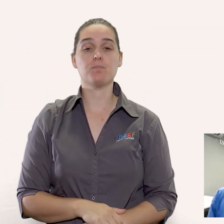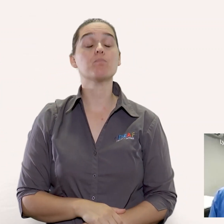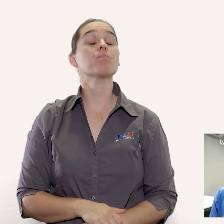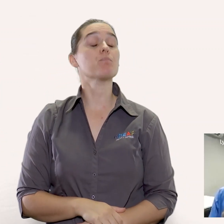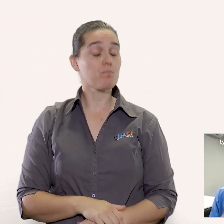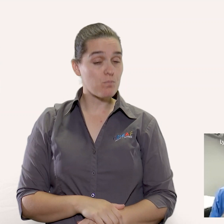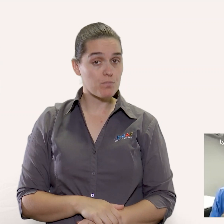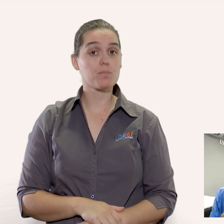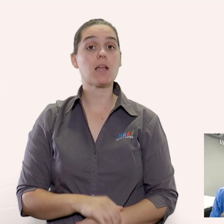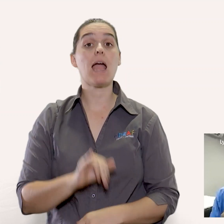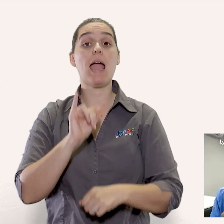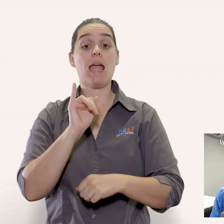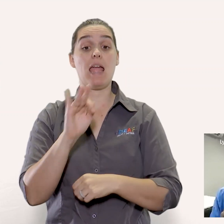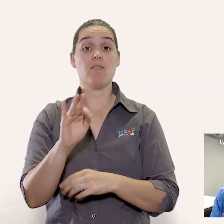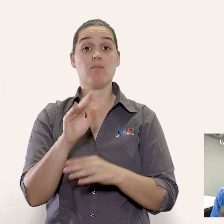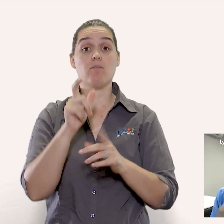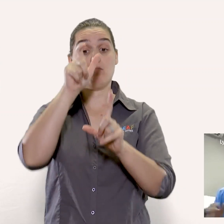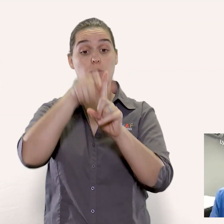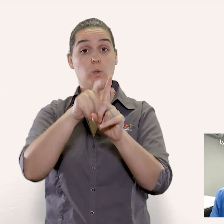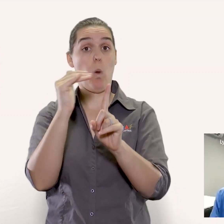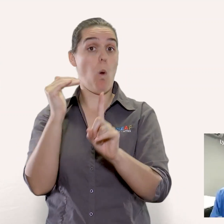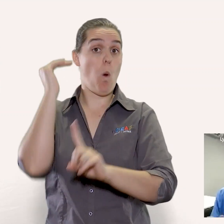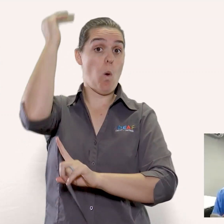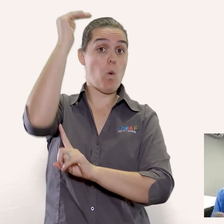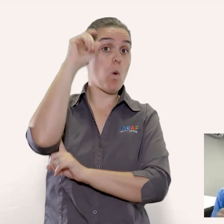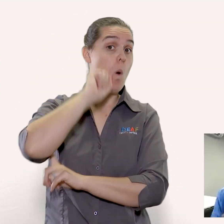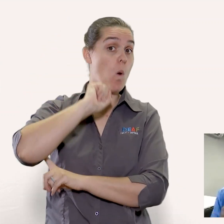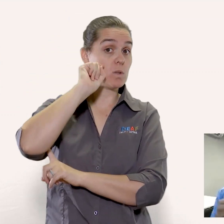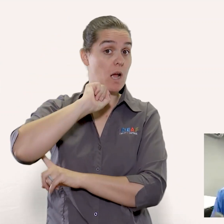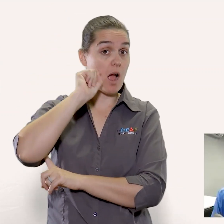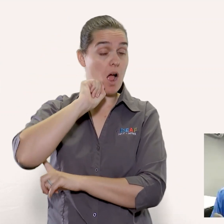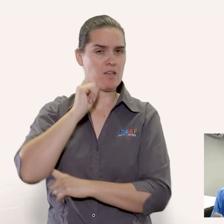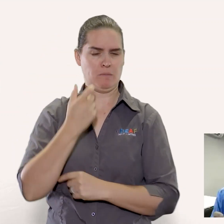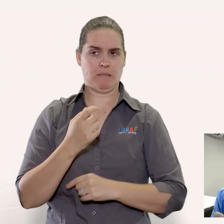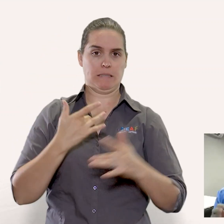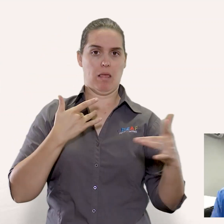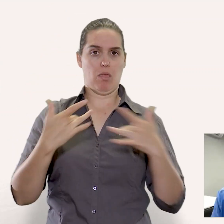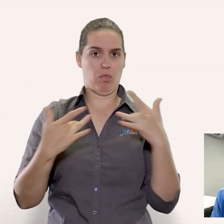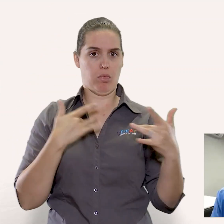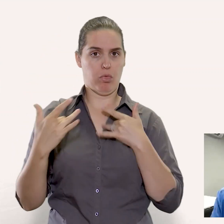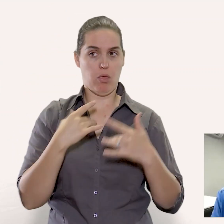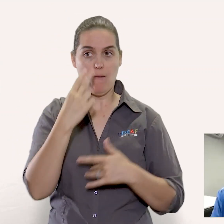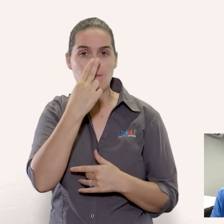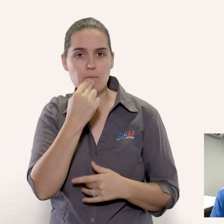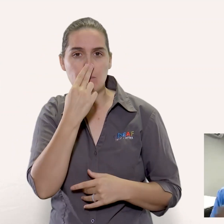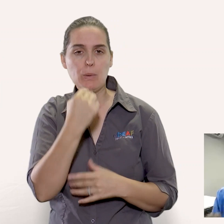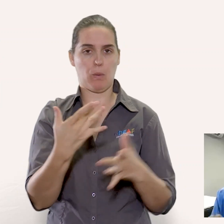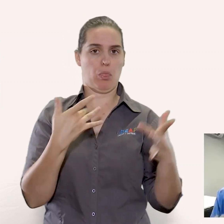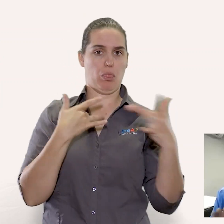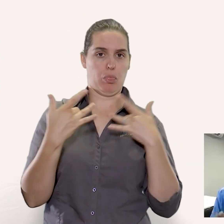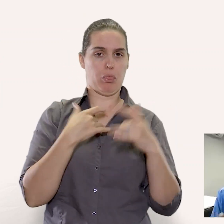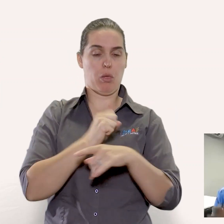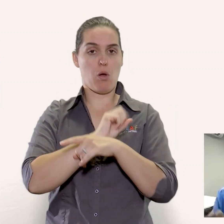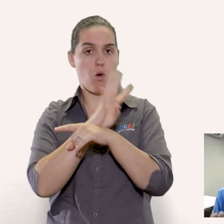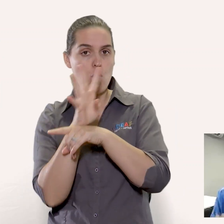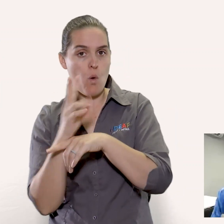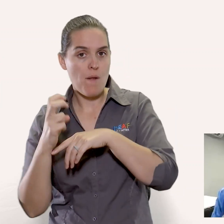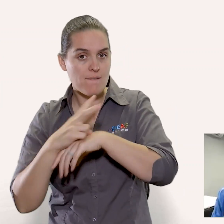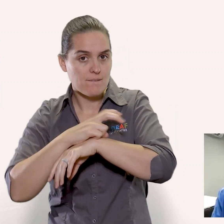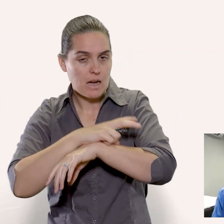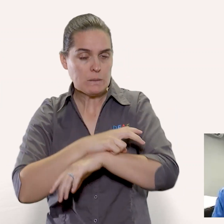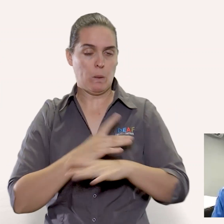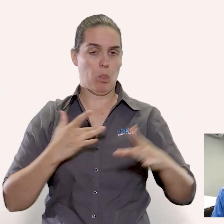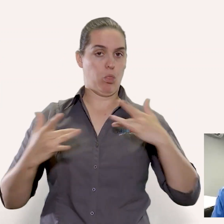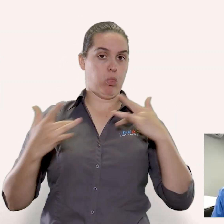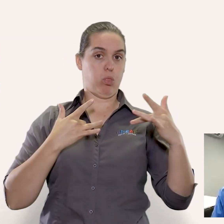now if you are an older person and you're worried about coronavirus or flu in general in winter